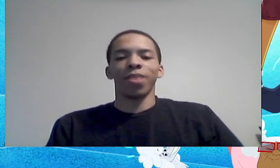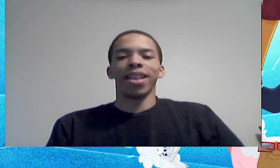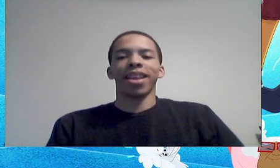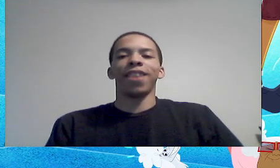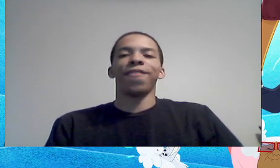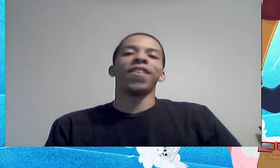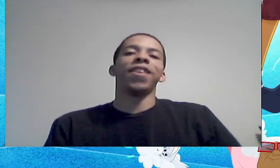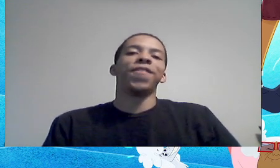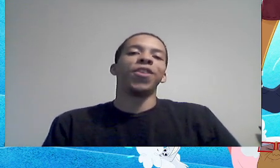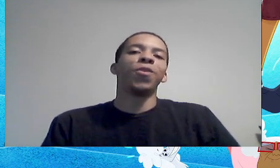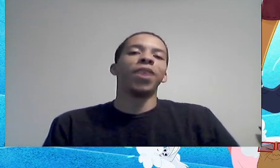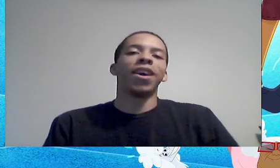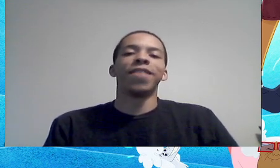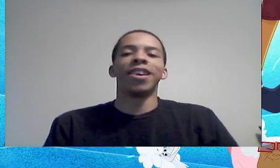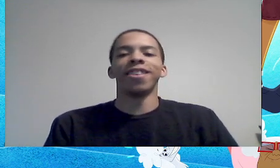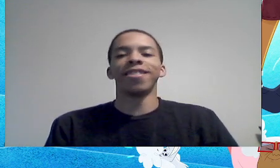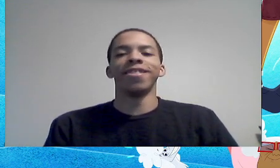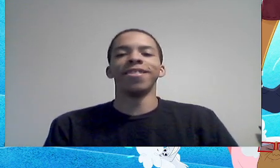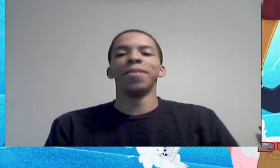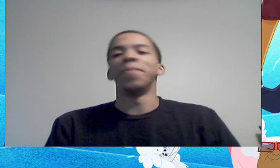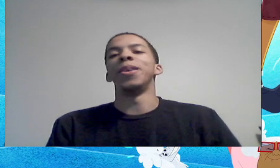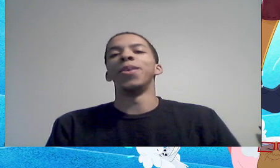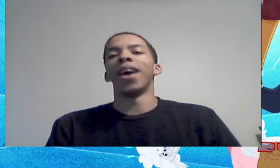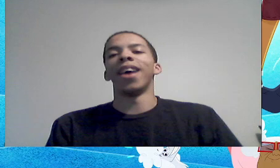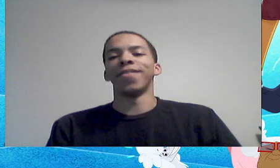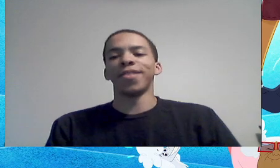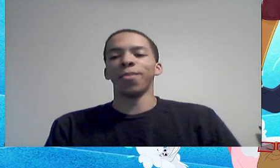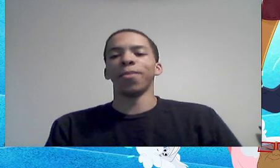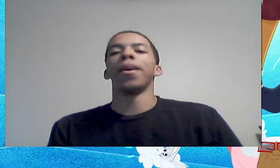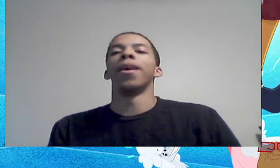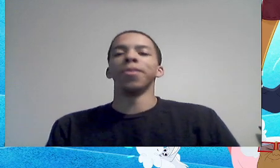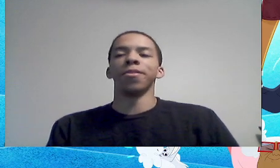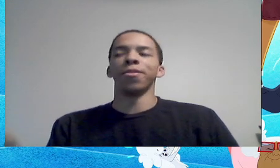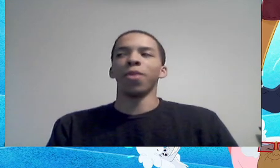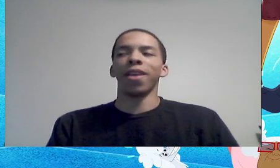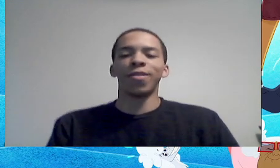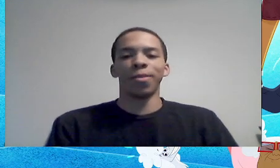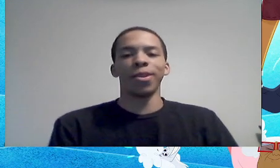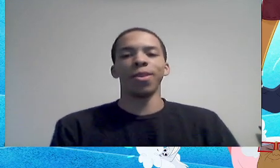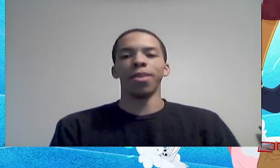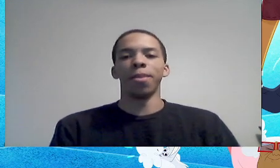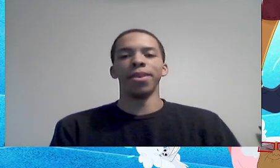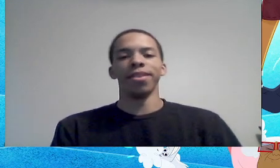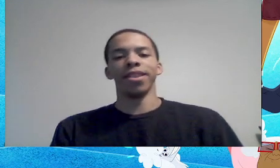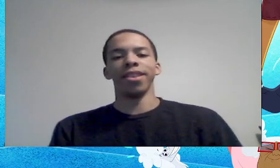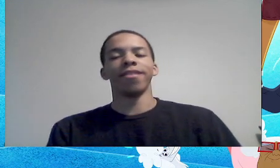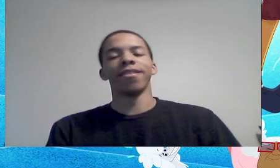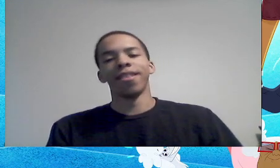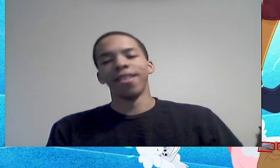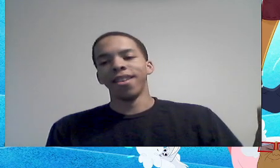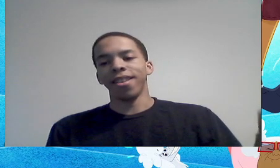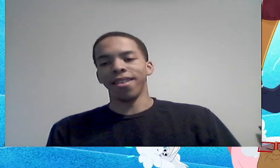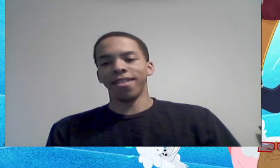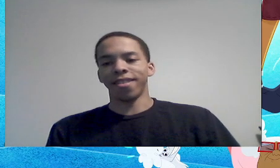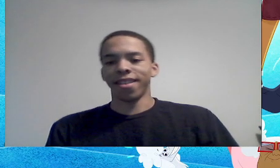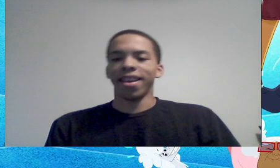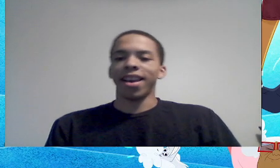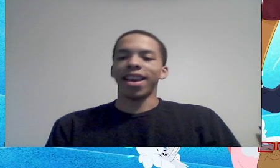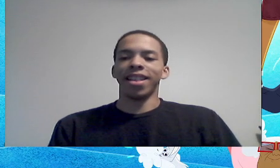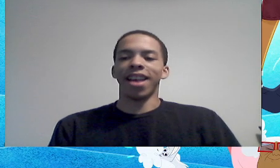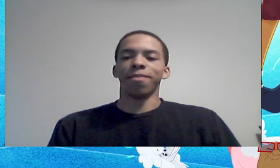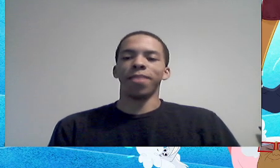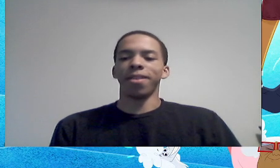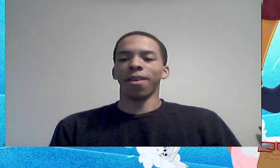depicted this way, like, if, if you have autism, you have superpowers, or you have superhuman abilities, he's,